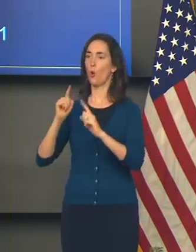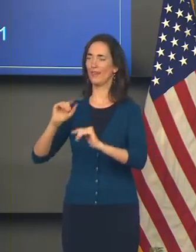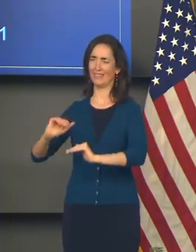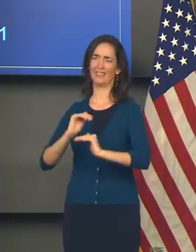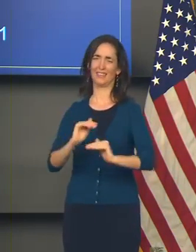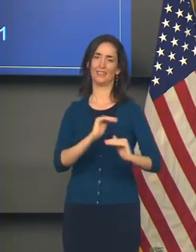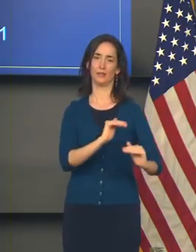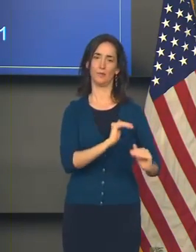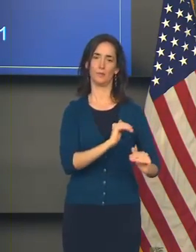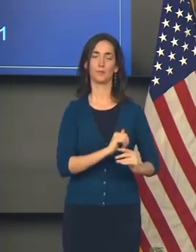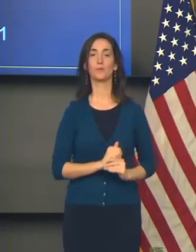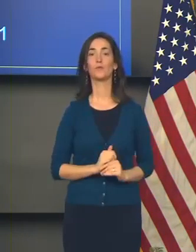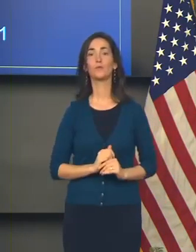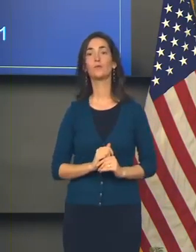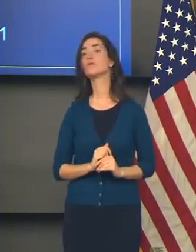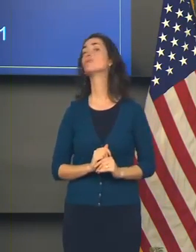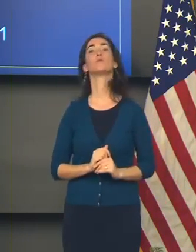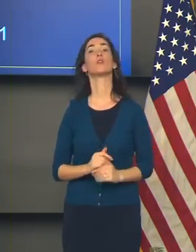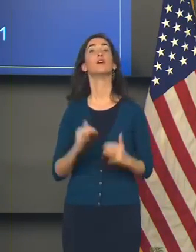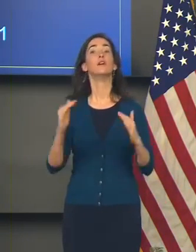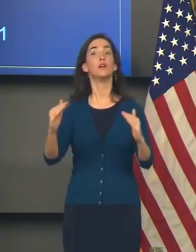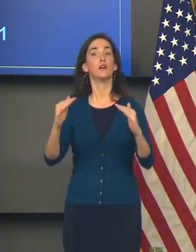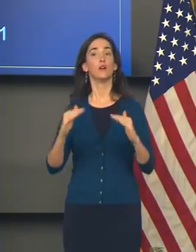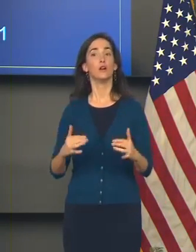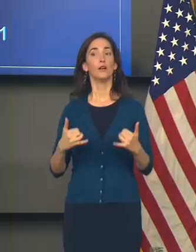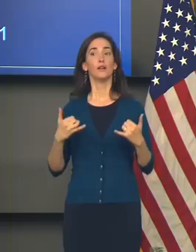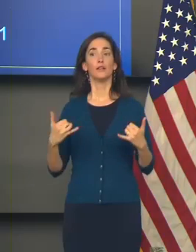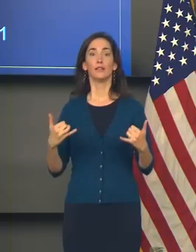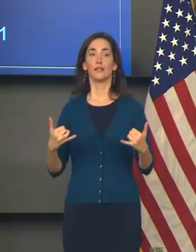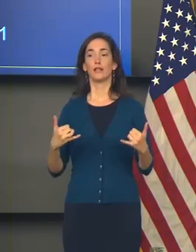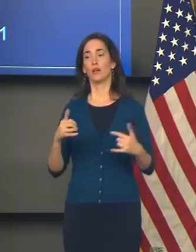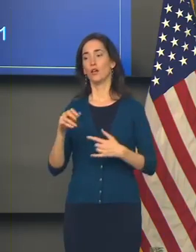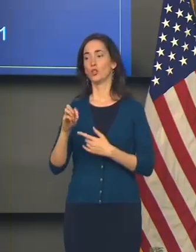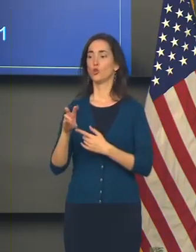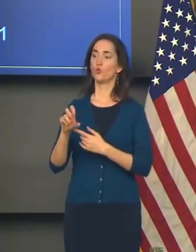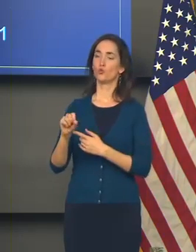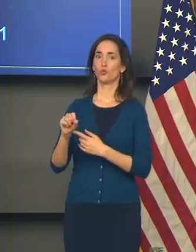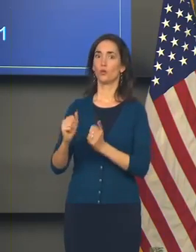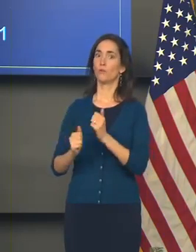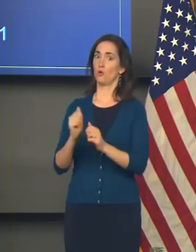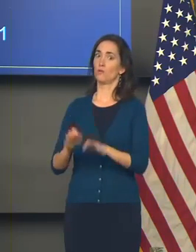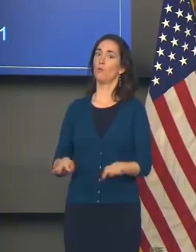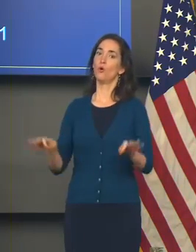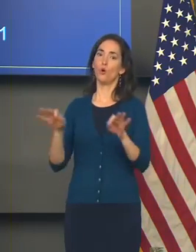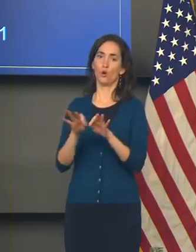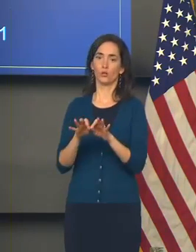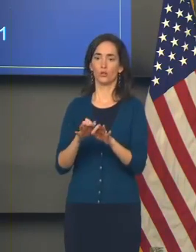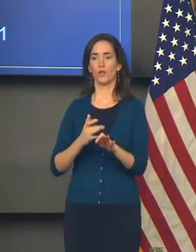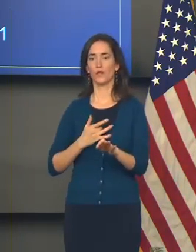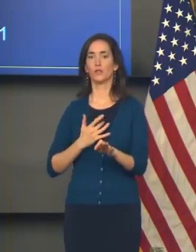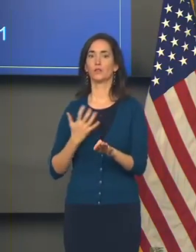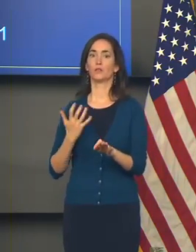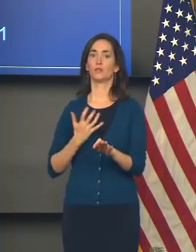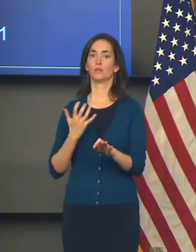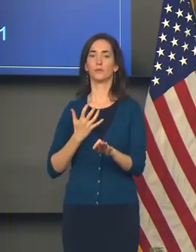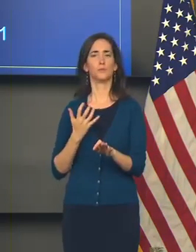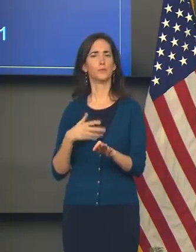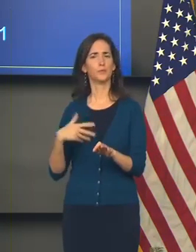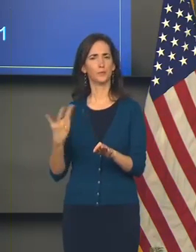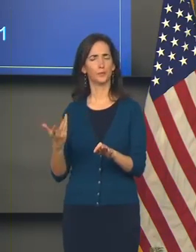And that brings me to the more sobering and probably the more important part of today's press conference.